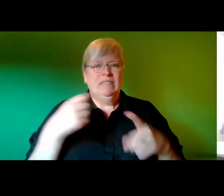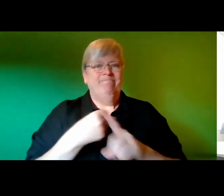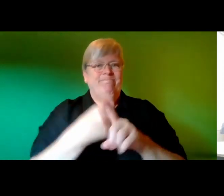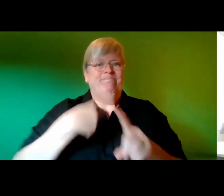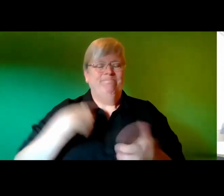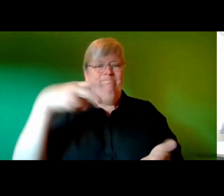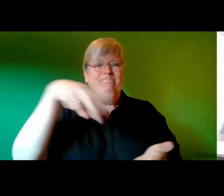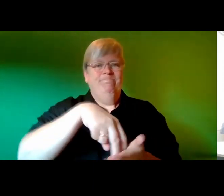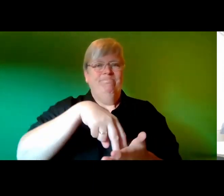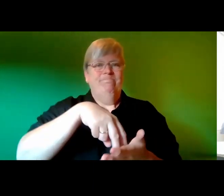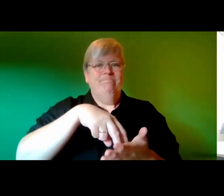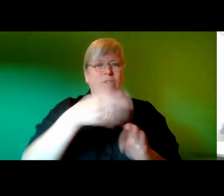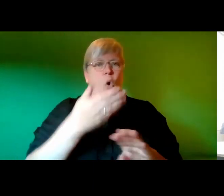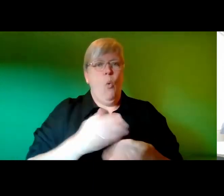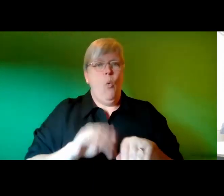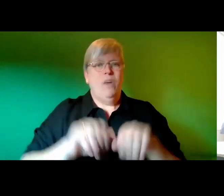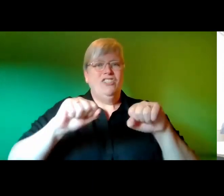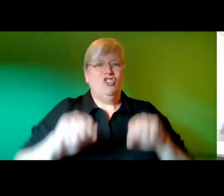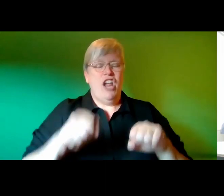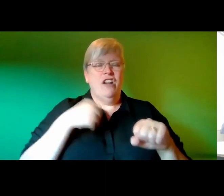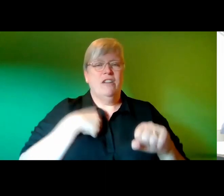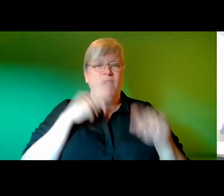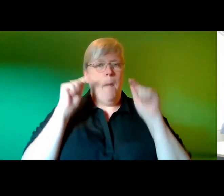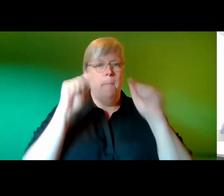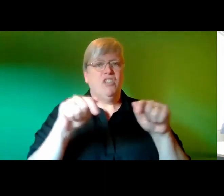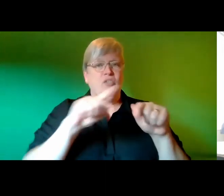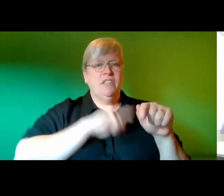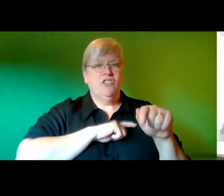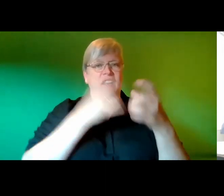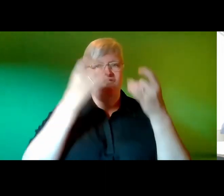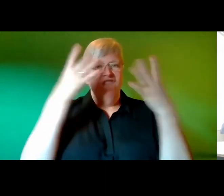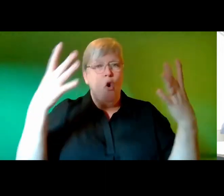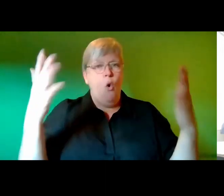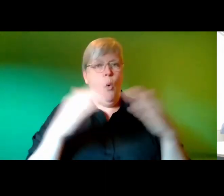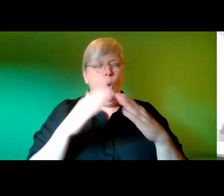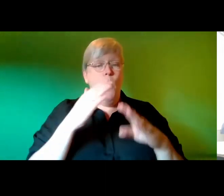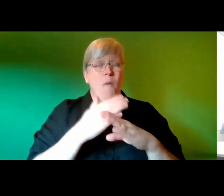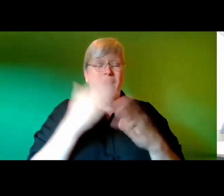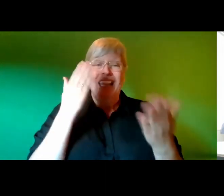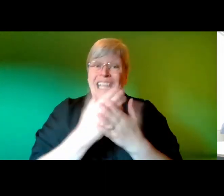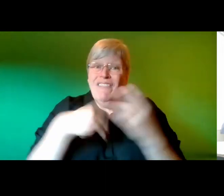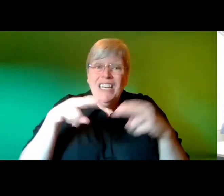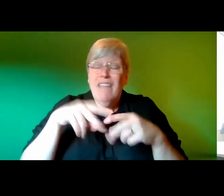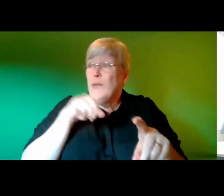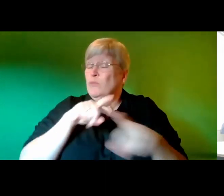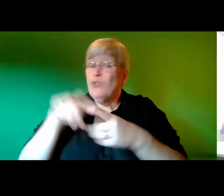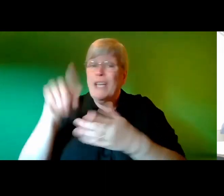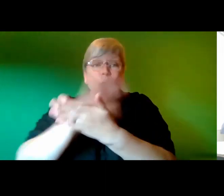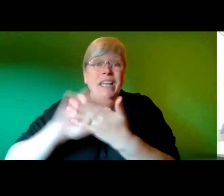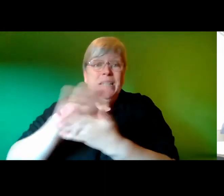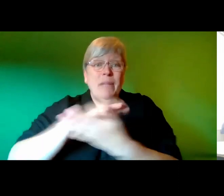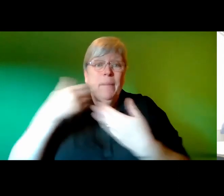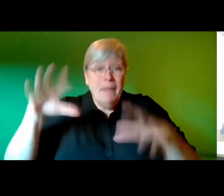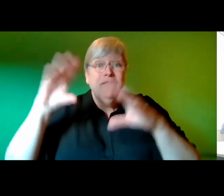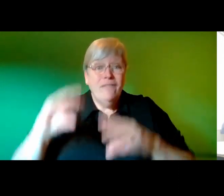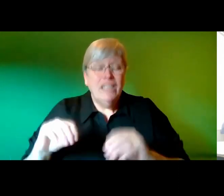class on the chair as punishment for not bringing my homework even if I try to explain to her that I did finish it at